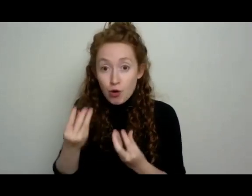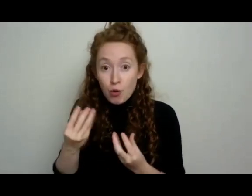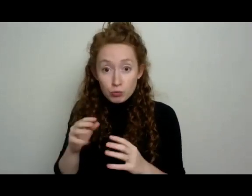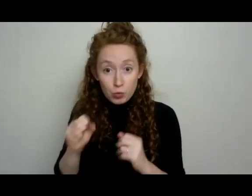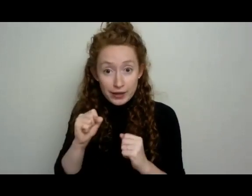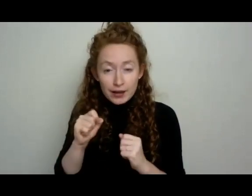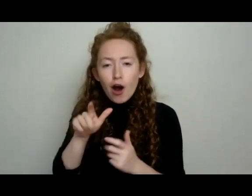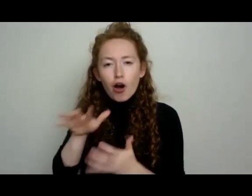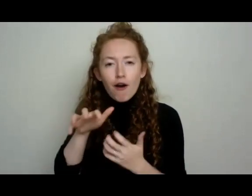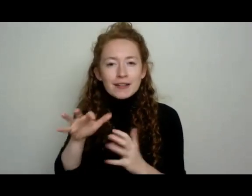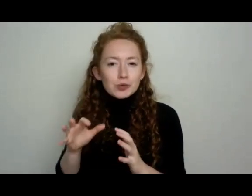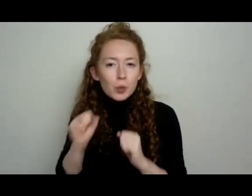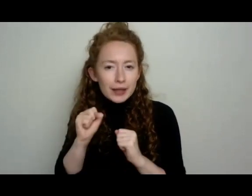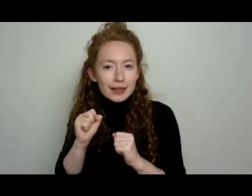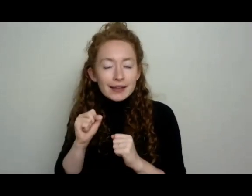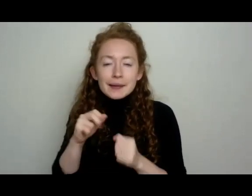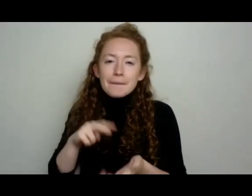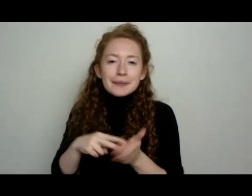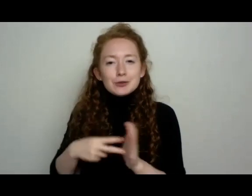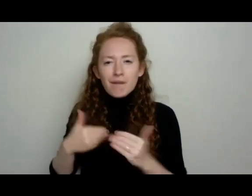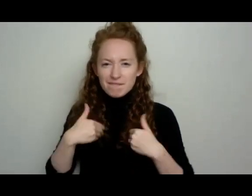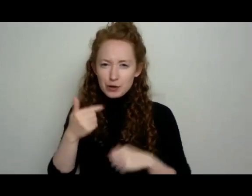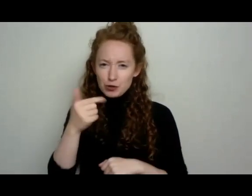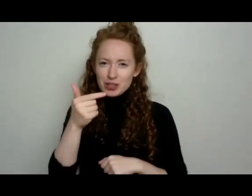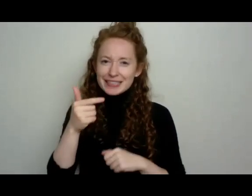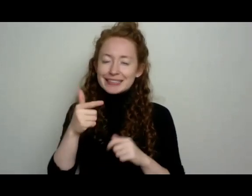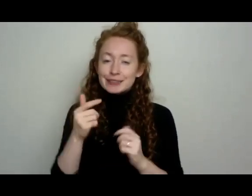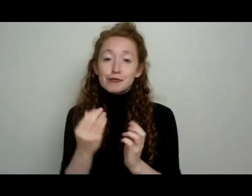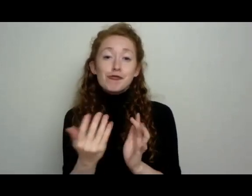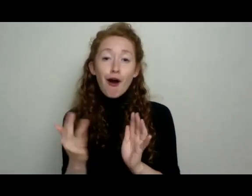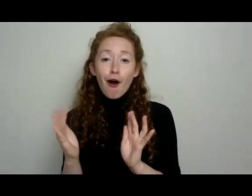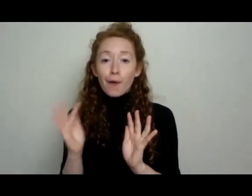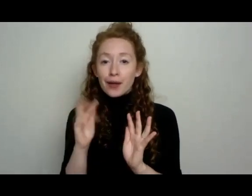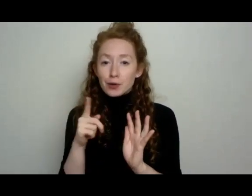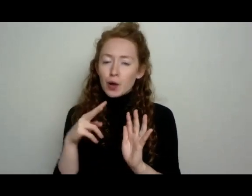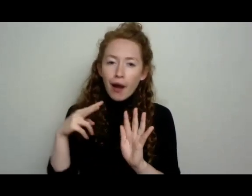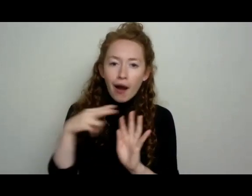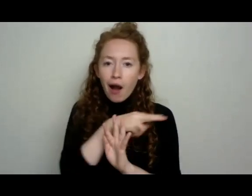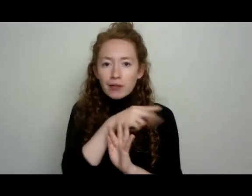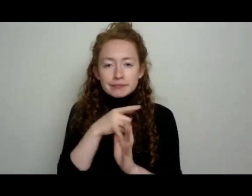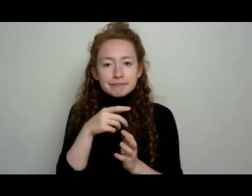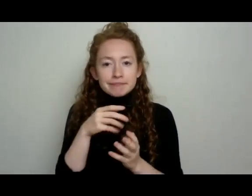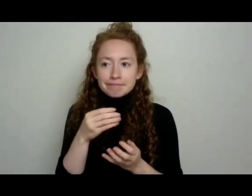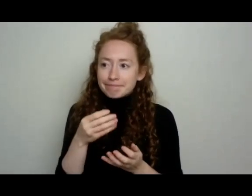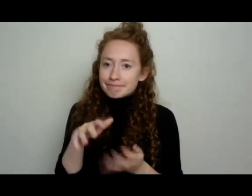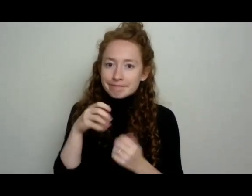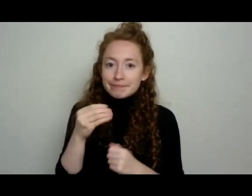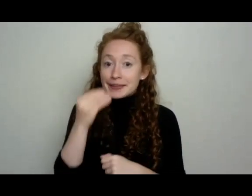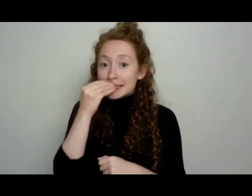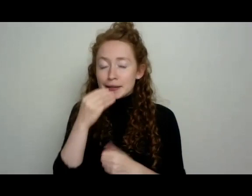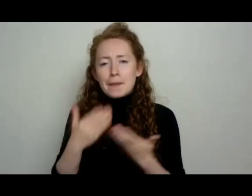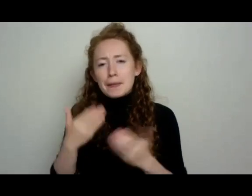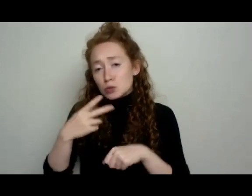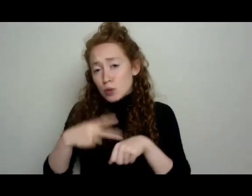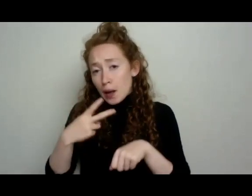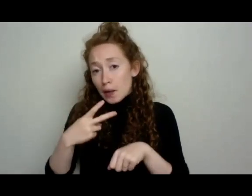that, and so that way you'll have this carpet of greens growing that you can cut and come again style generally twice, sometimes